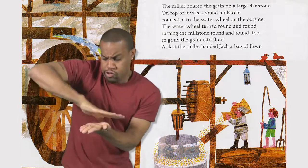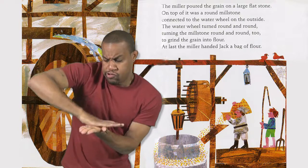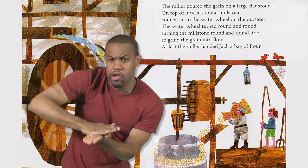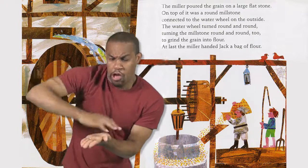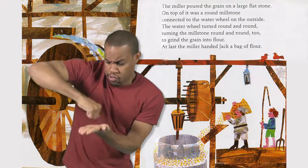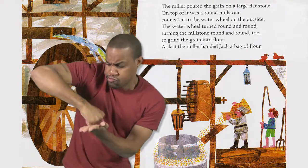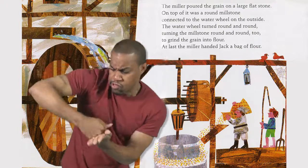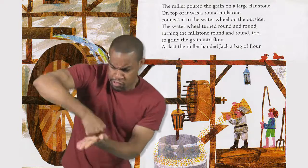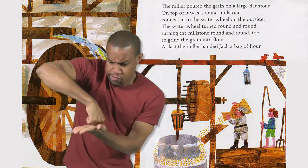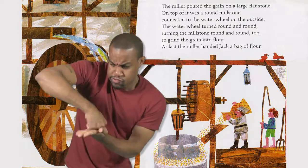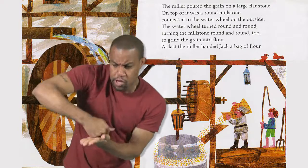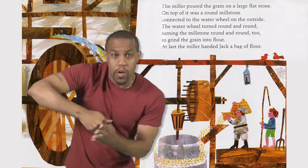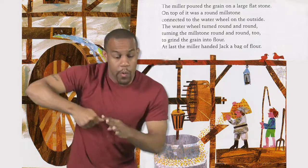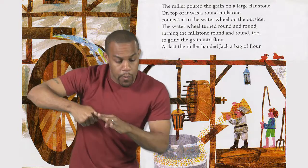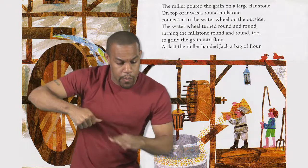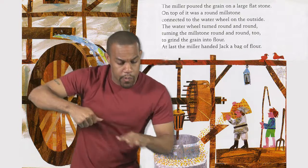miller handed Jack a bag of flour